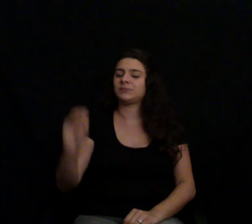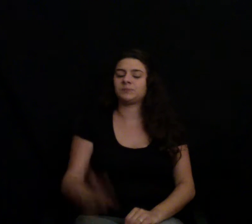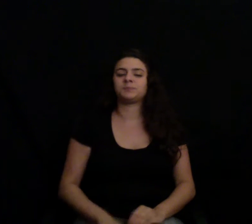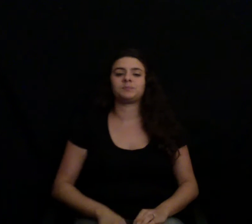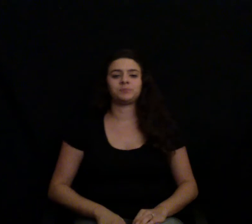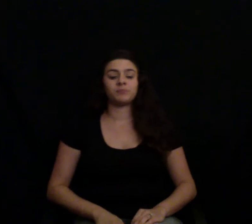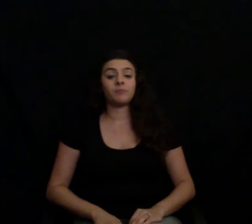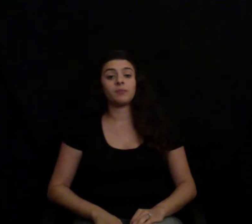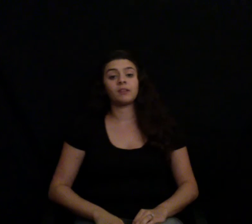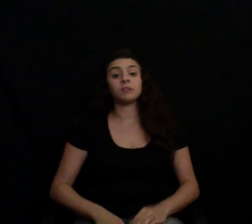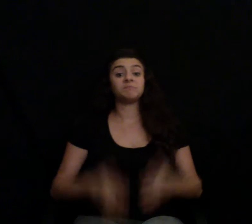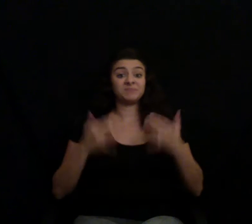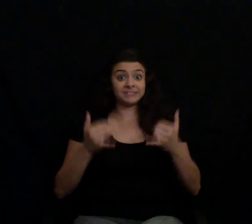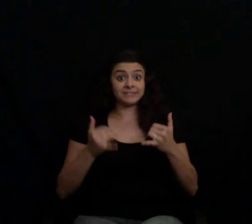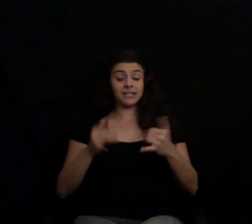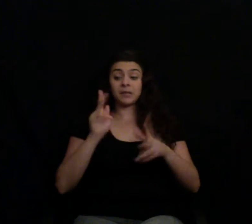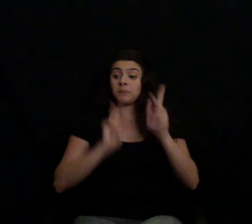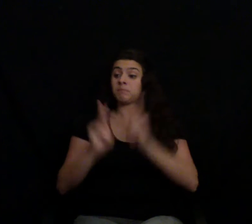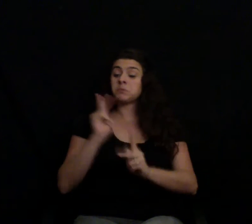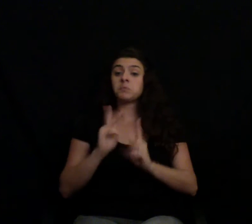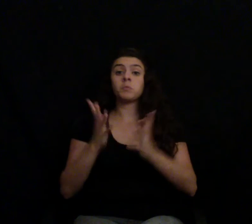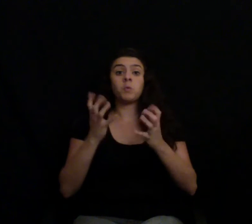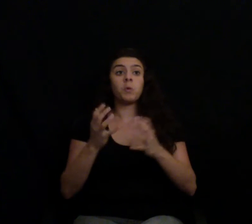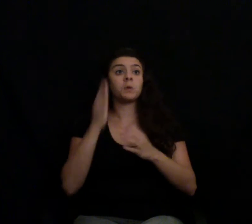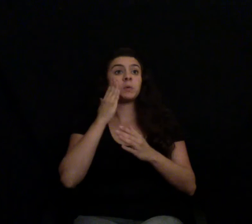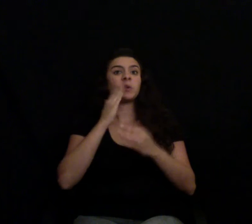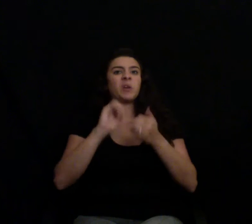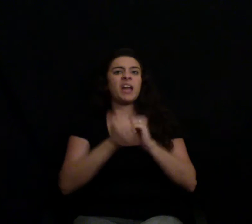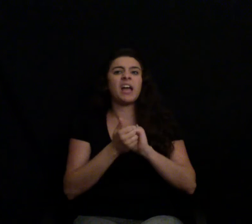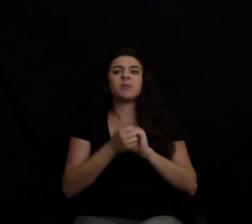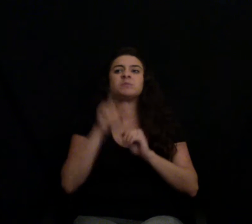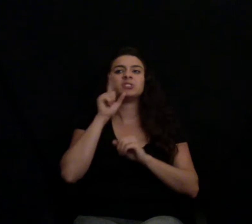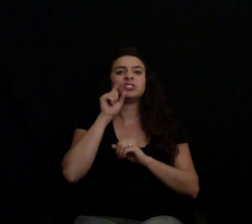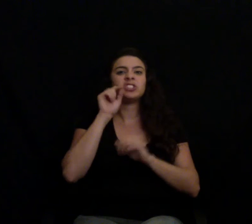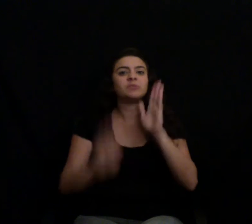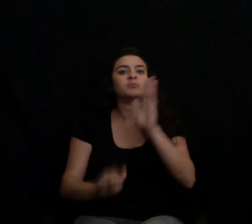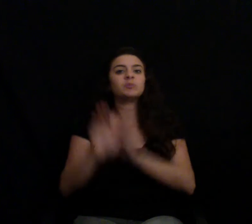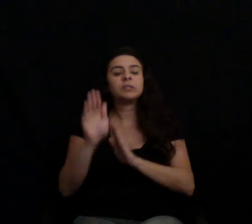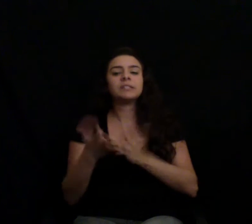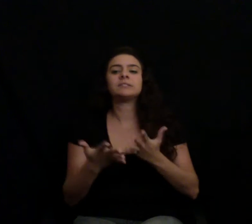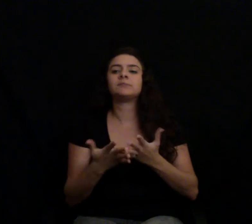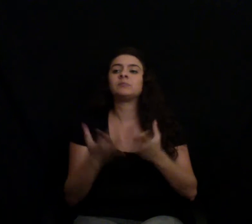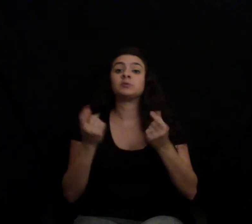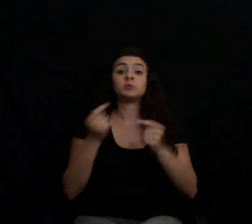it gets to their table. Doing the right thing is things like creating the chickens to mainly do the right thing.